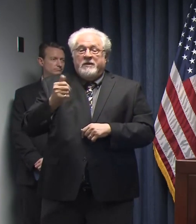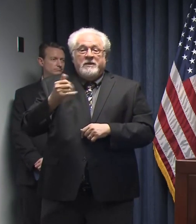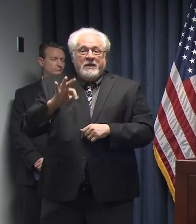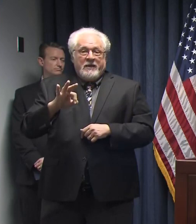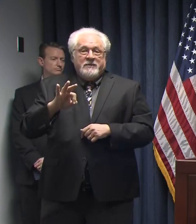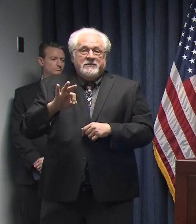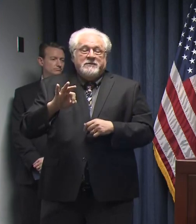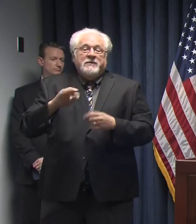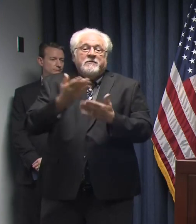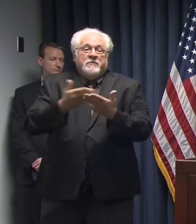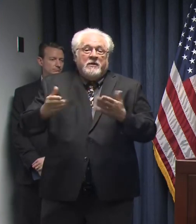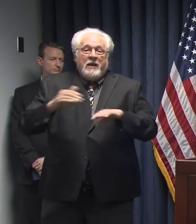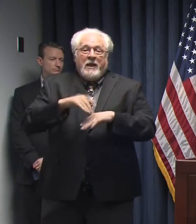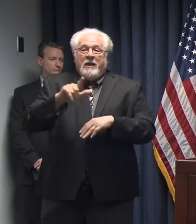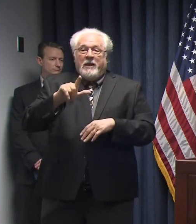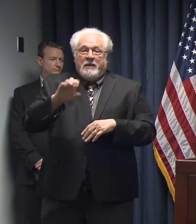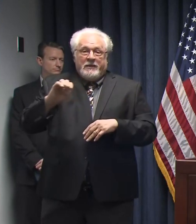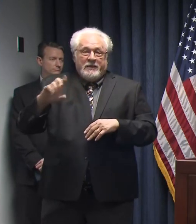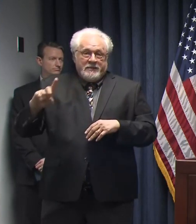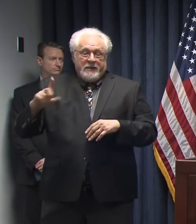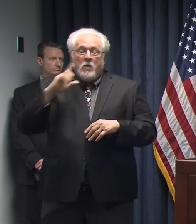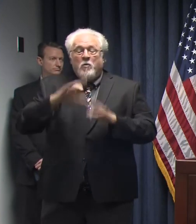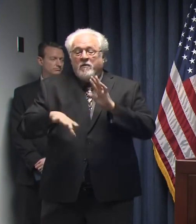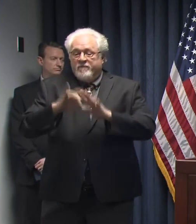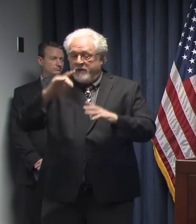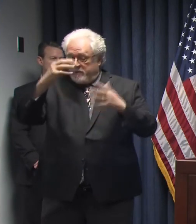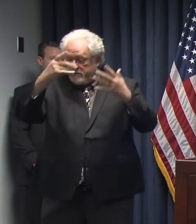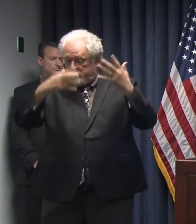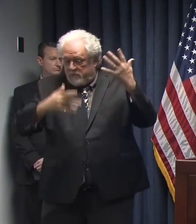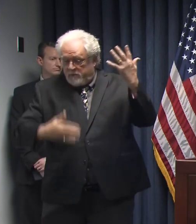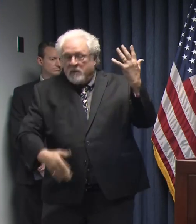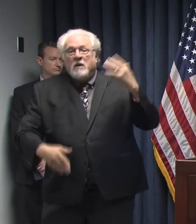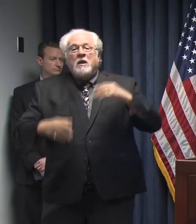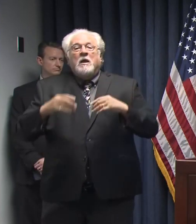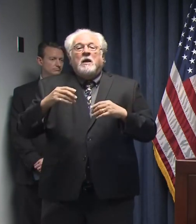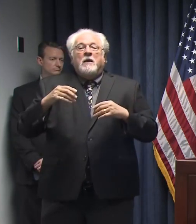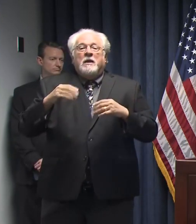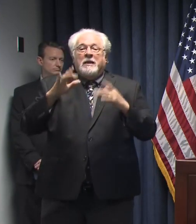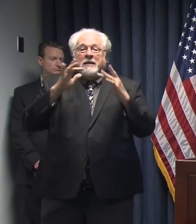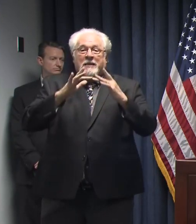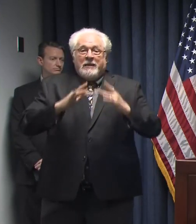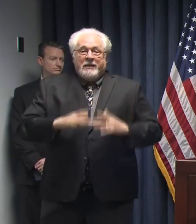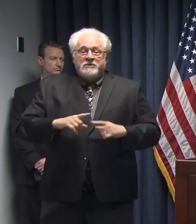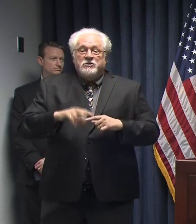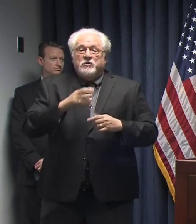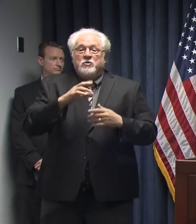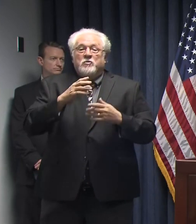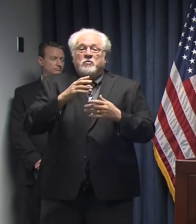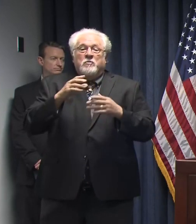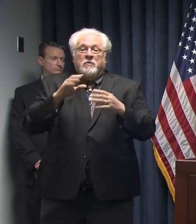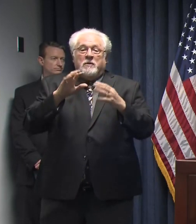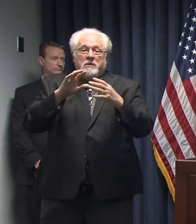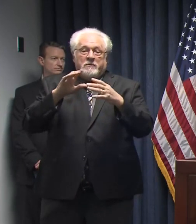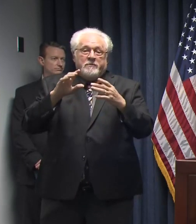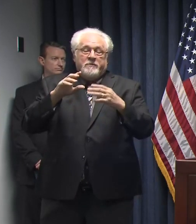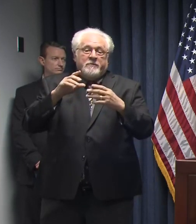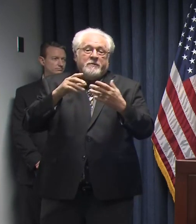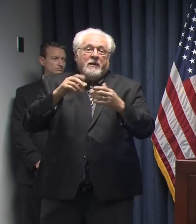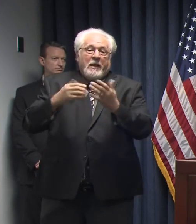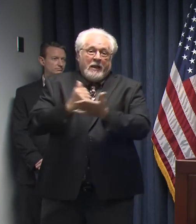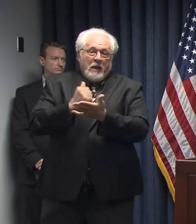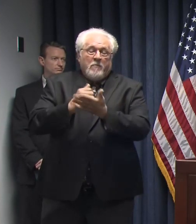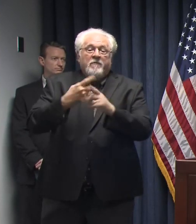at LED. You'll find an extensive list of links to resources from state and federal government by